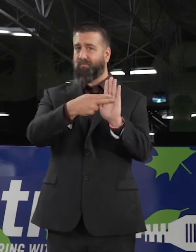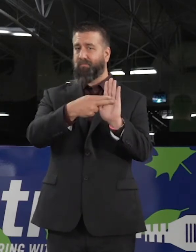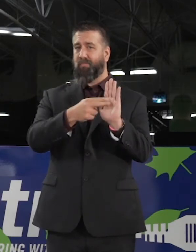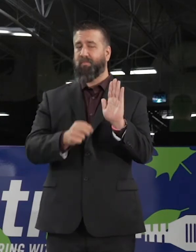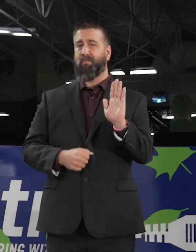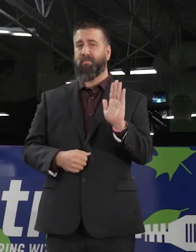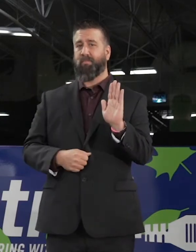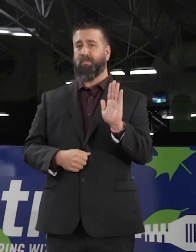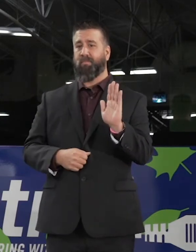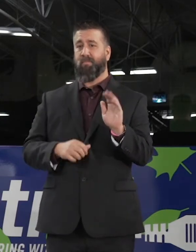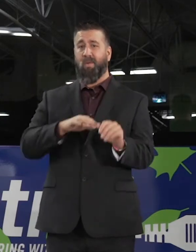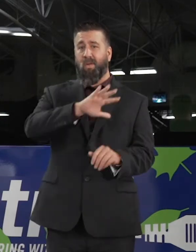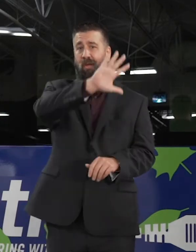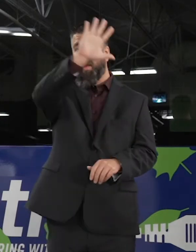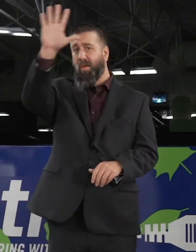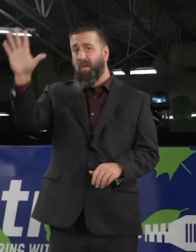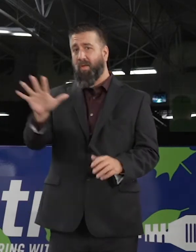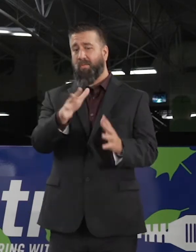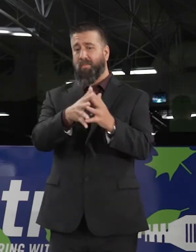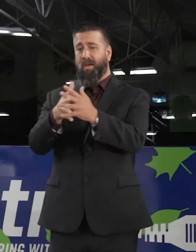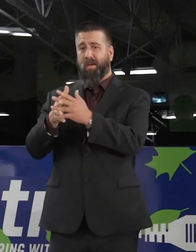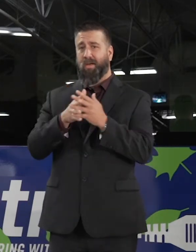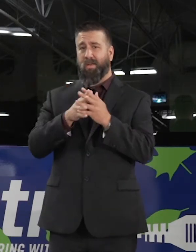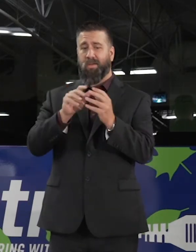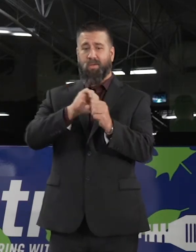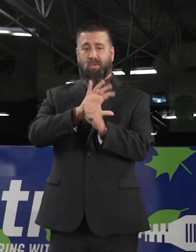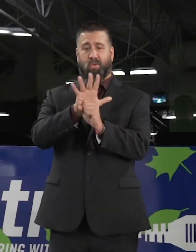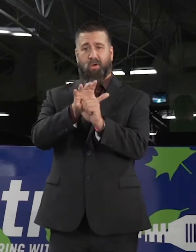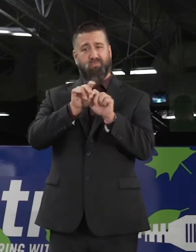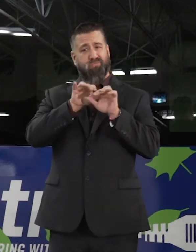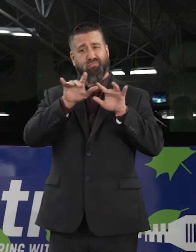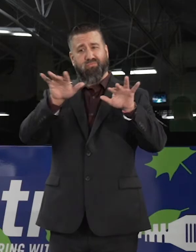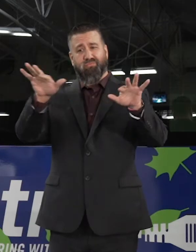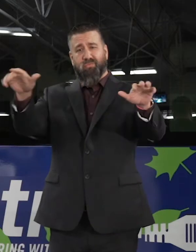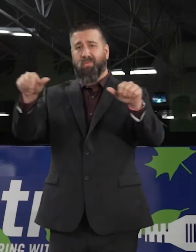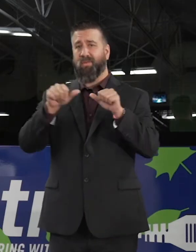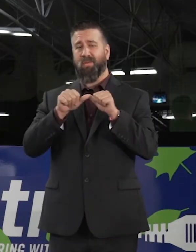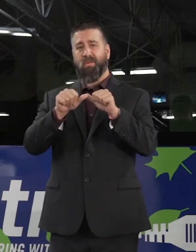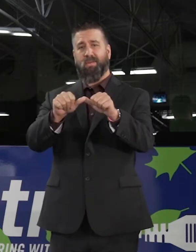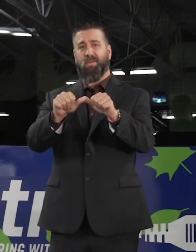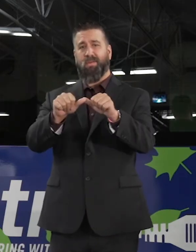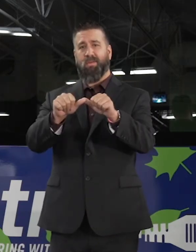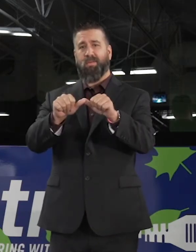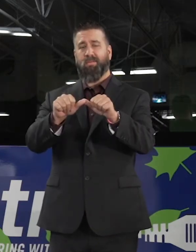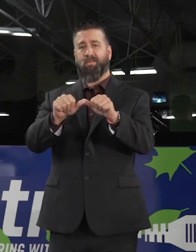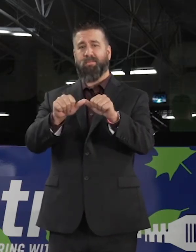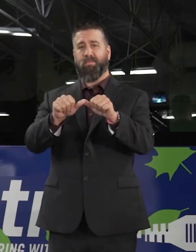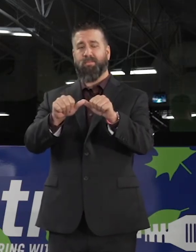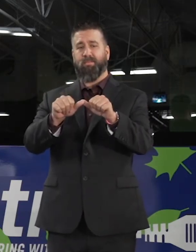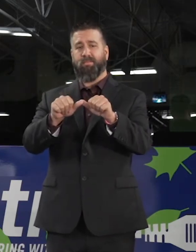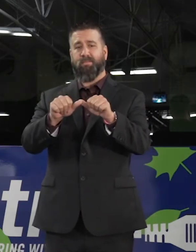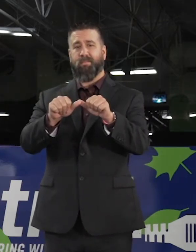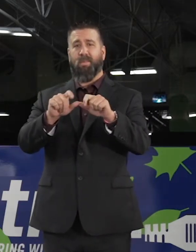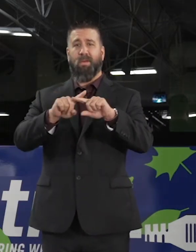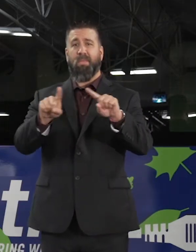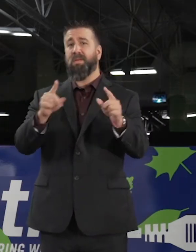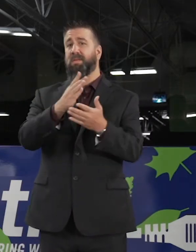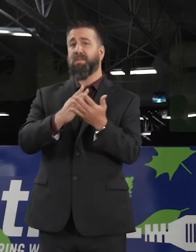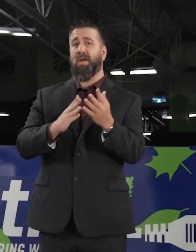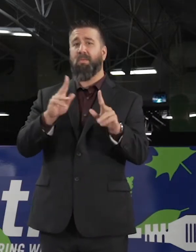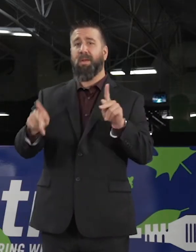Across the country this virus rages on. Yet there are some who believe that with a blink